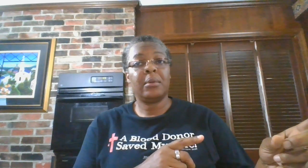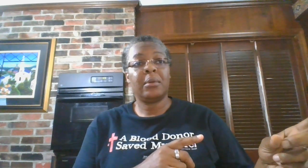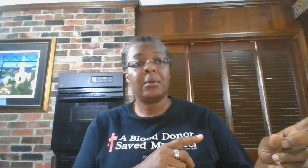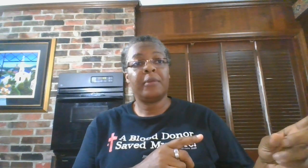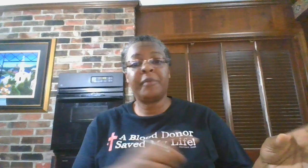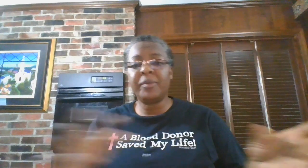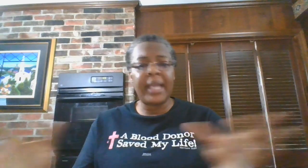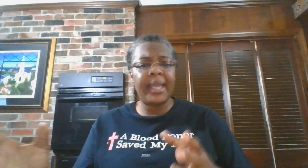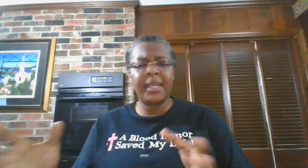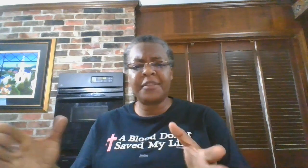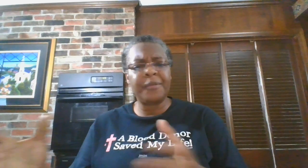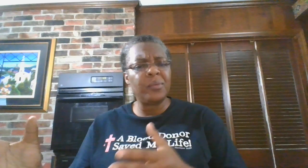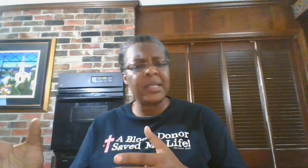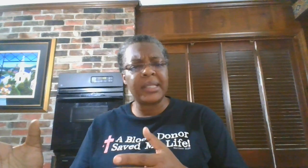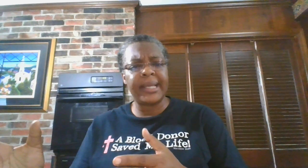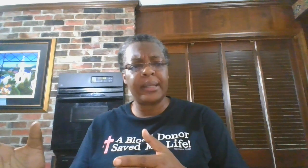Few days, few weeks later.